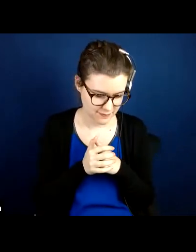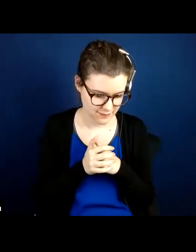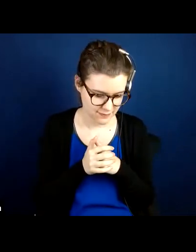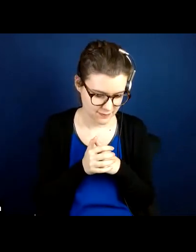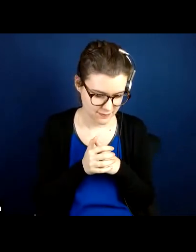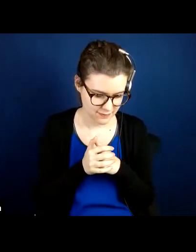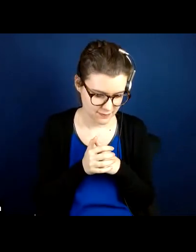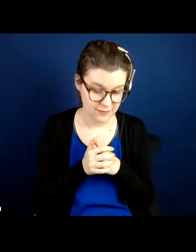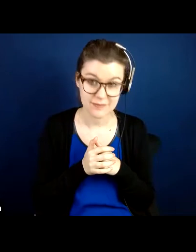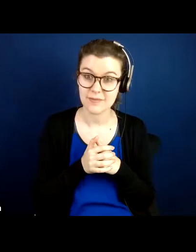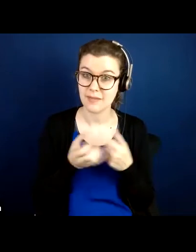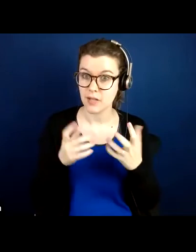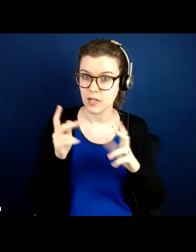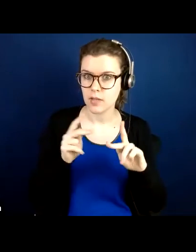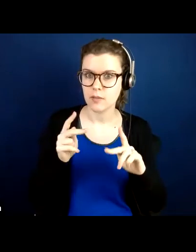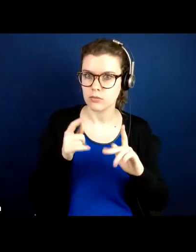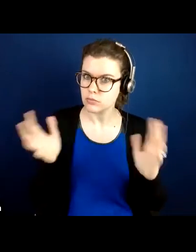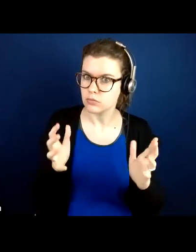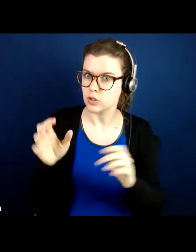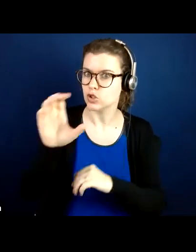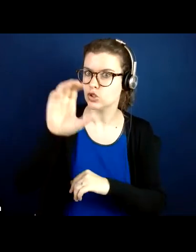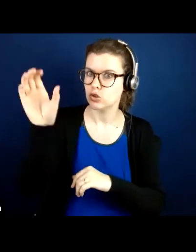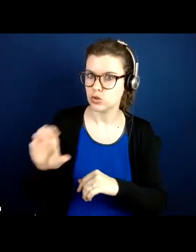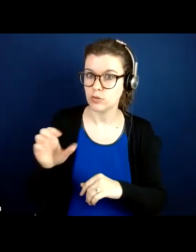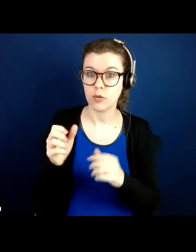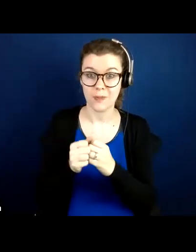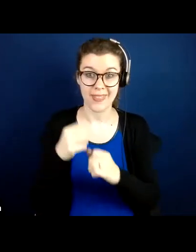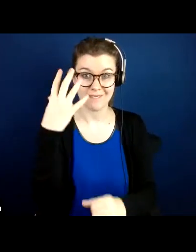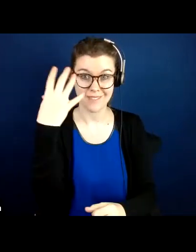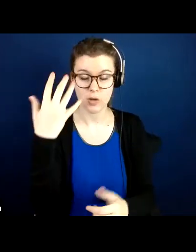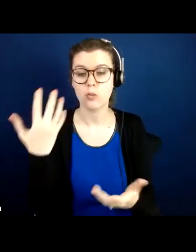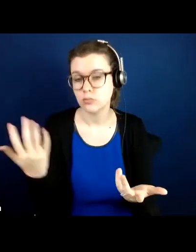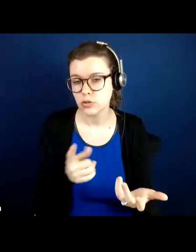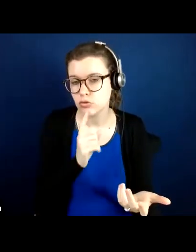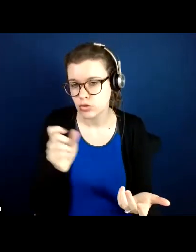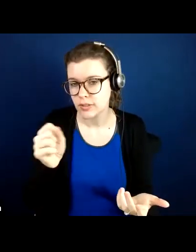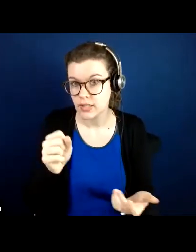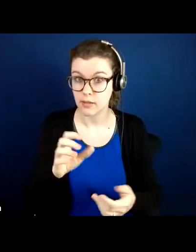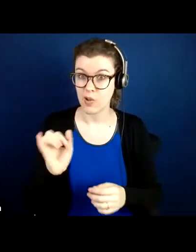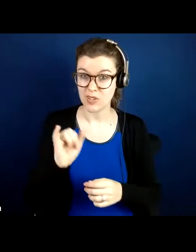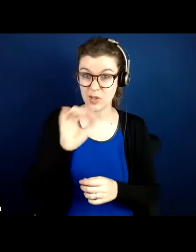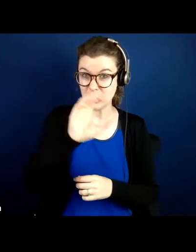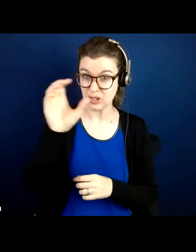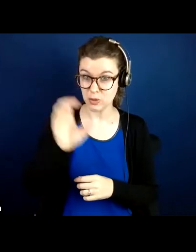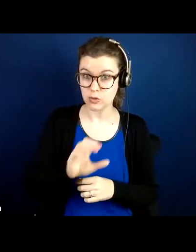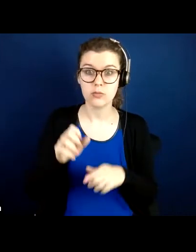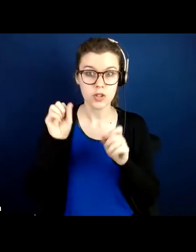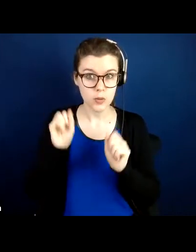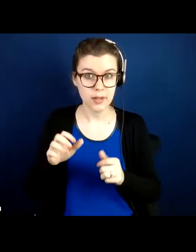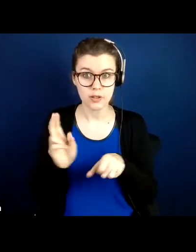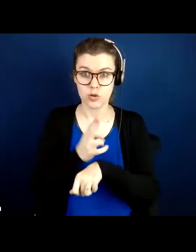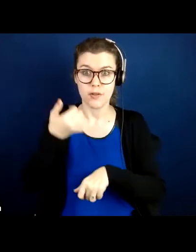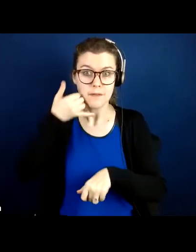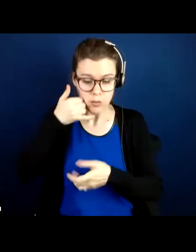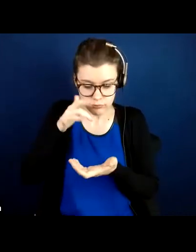there's a lot of push towards Zoom and participating on Zoom with video. But the other thing about Zoom is you can still call in with a landline.